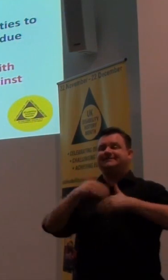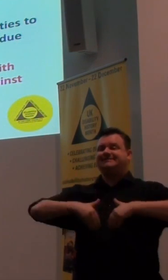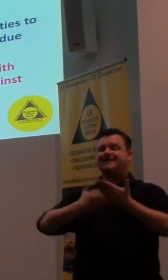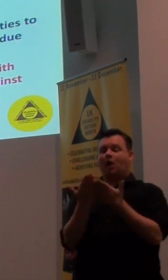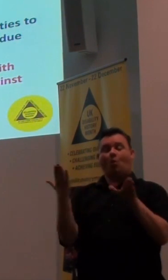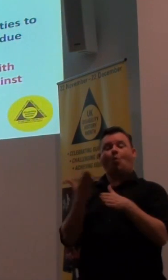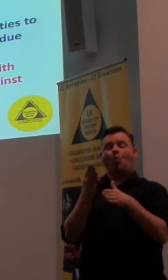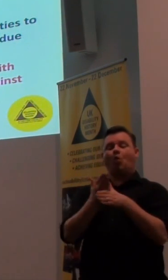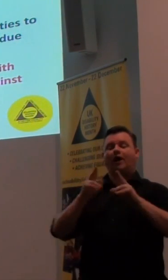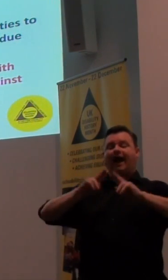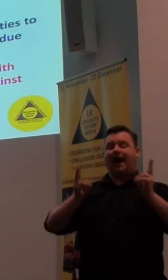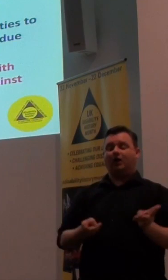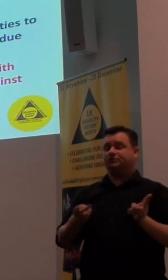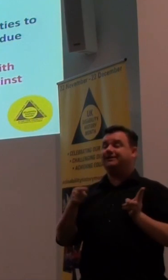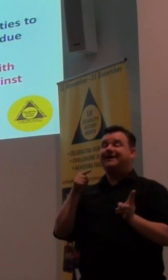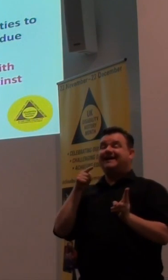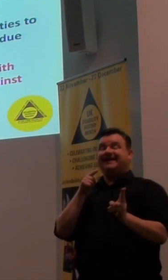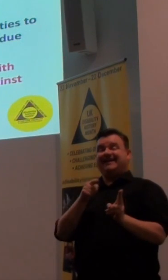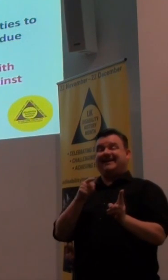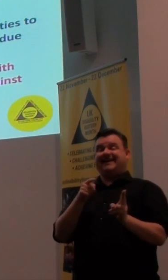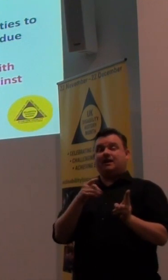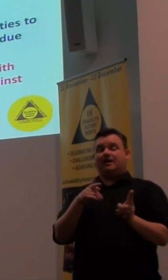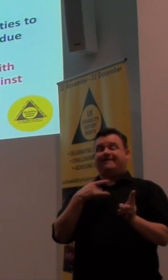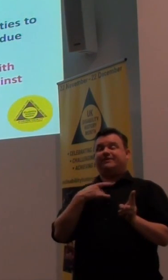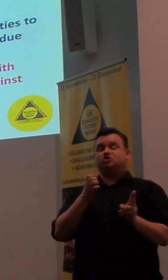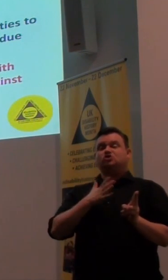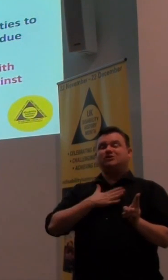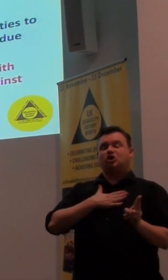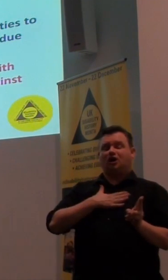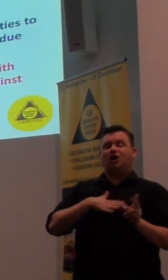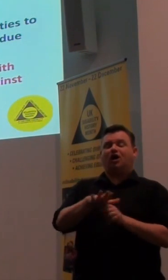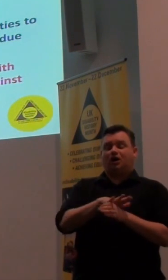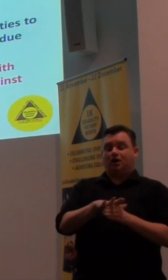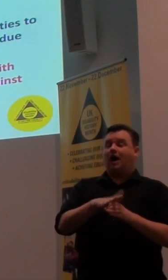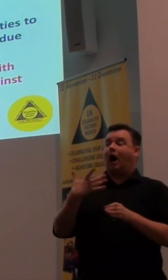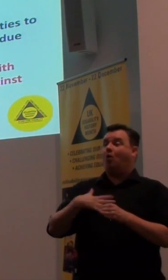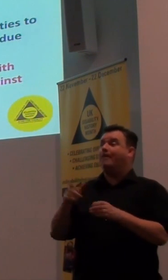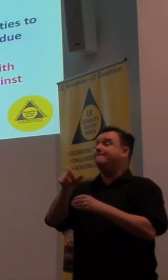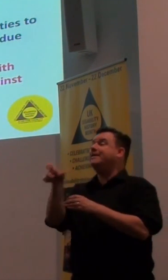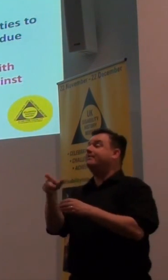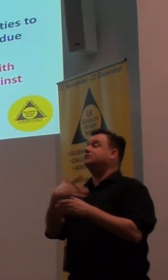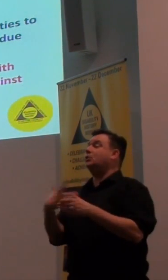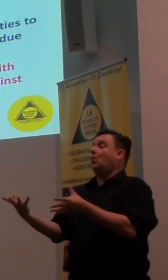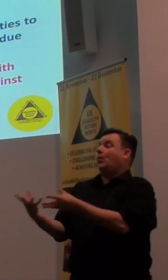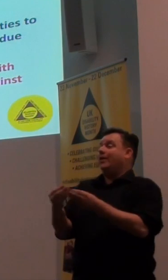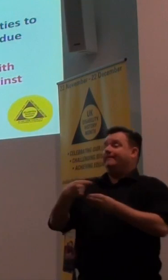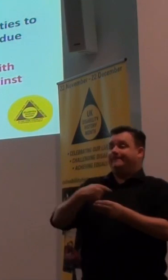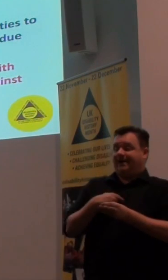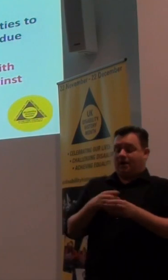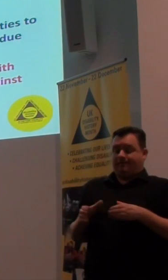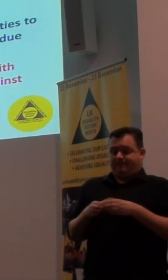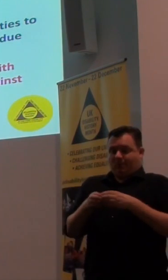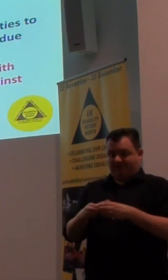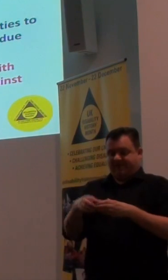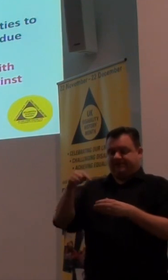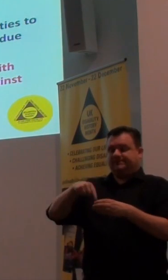would like to have a different way of living, he lived in a Leonard Cheshire home, by the way, I would like them to join with me. And from that came the movement in our